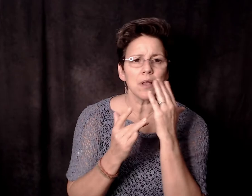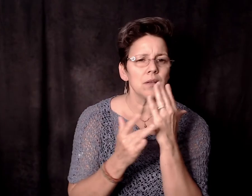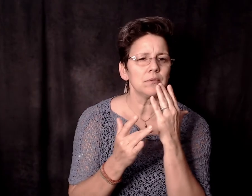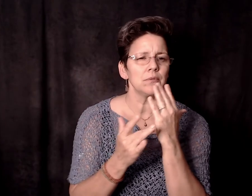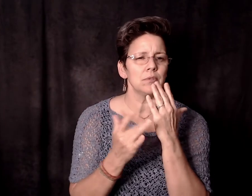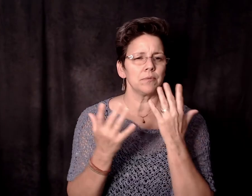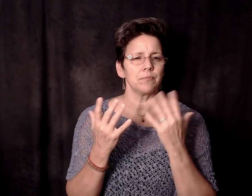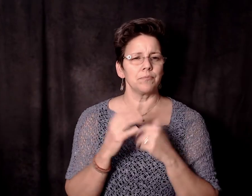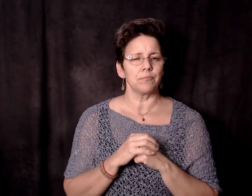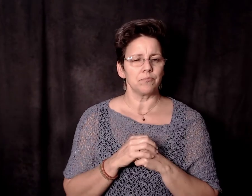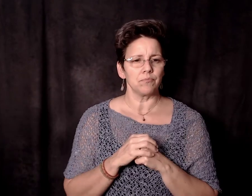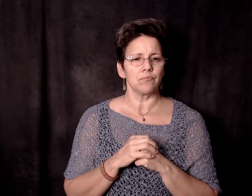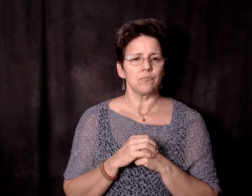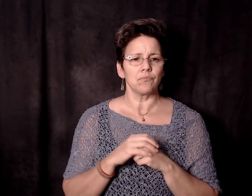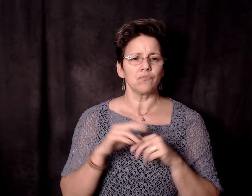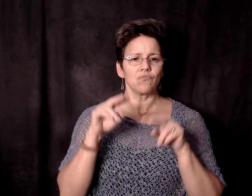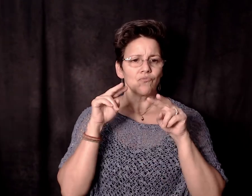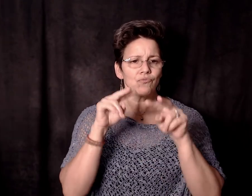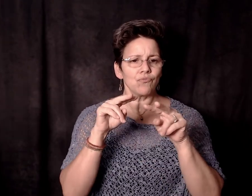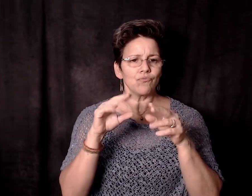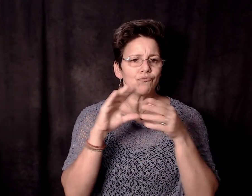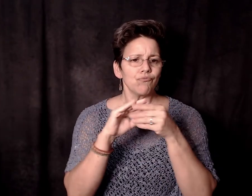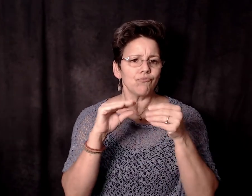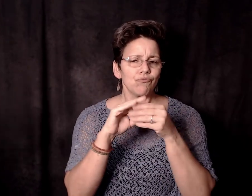If you understood it. You want to have your relationship for a little bit?